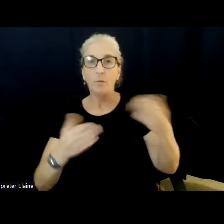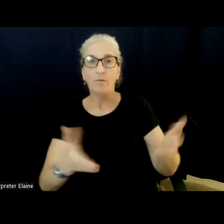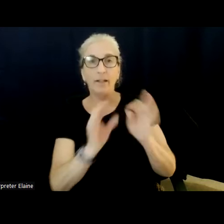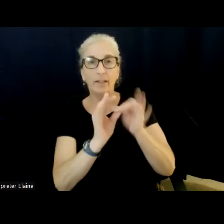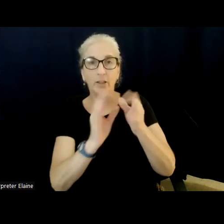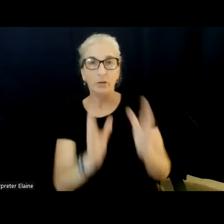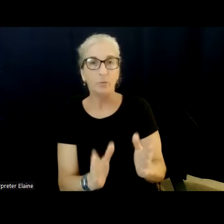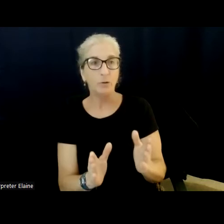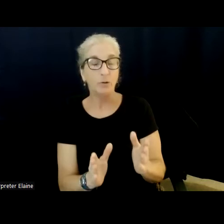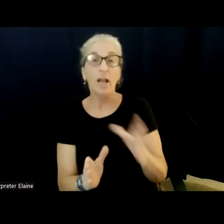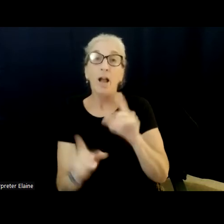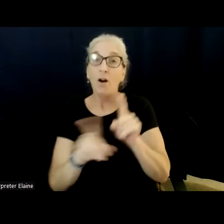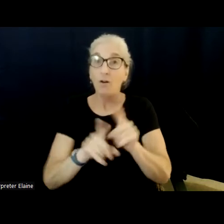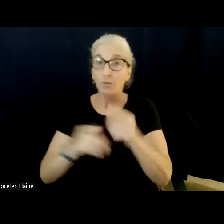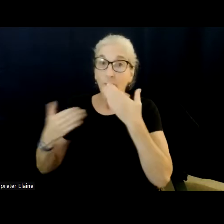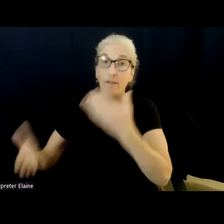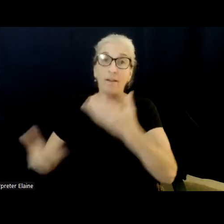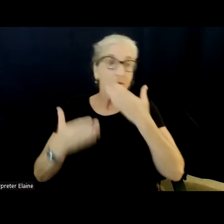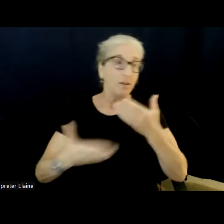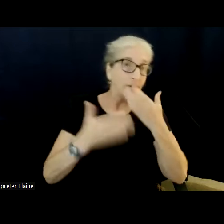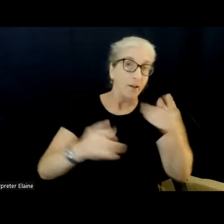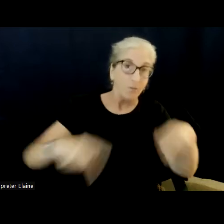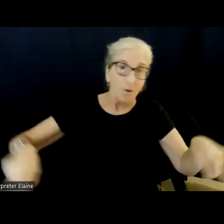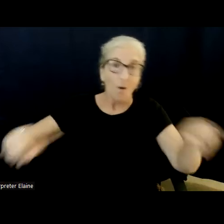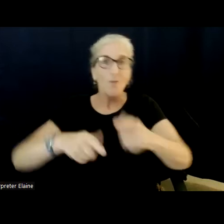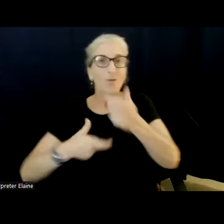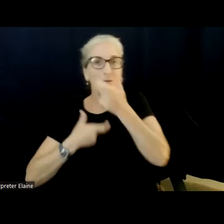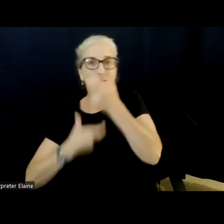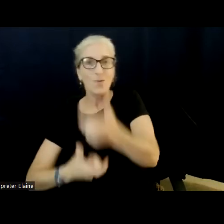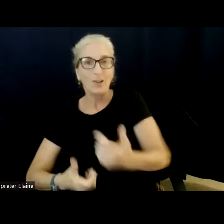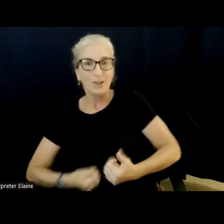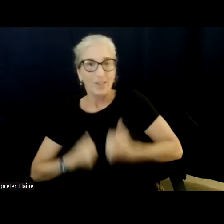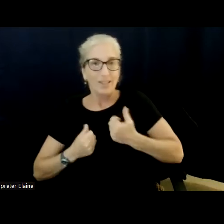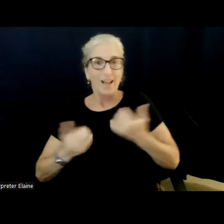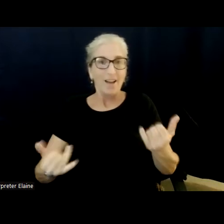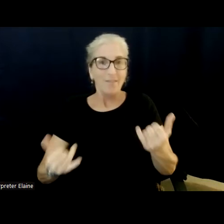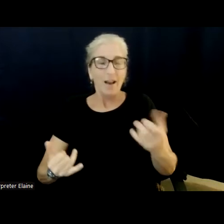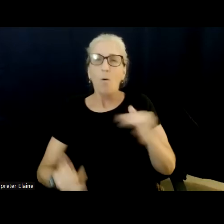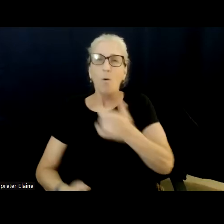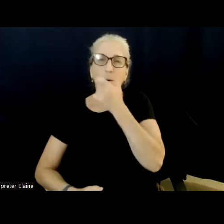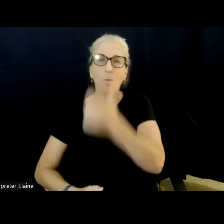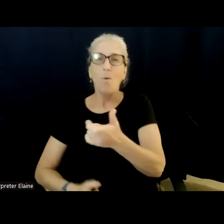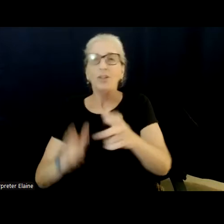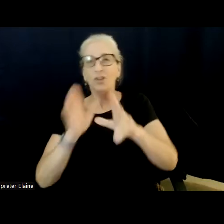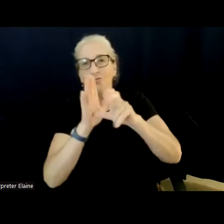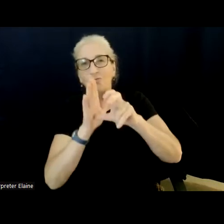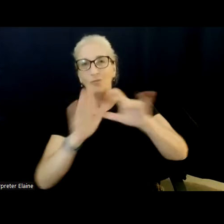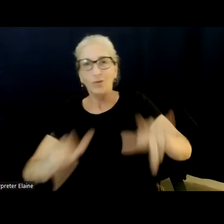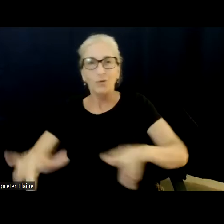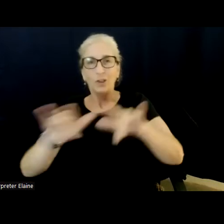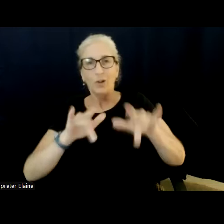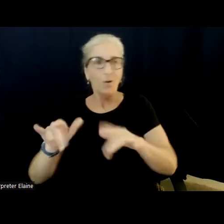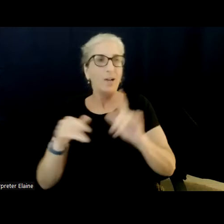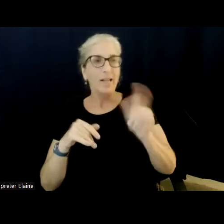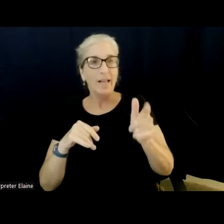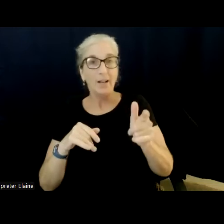Also, a thank you to each and every one of you watching live now or watching it taped at a later date. Now, I